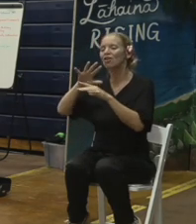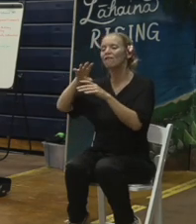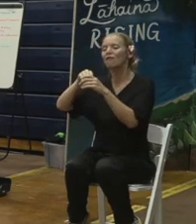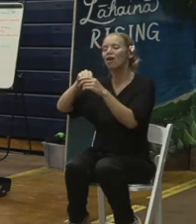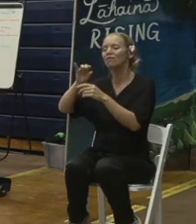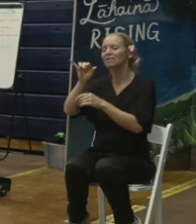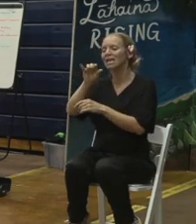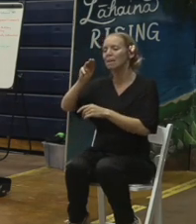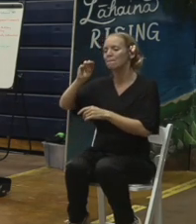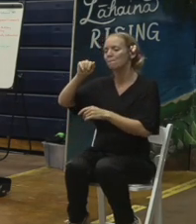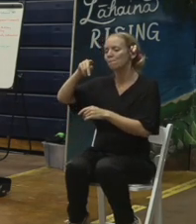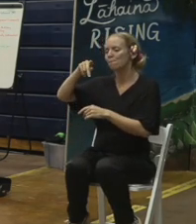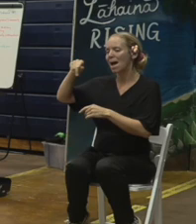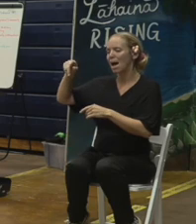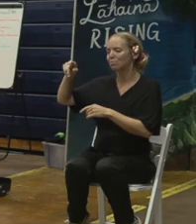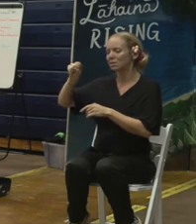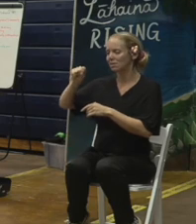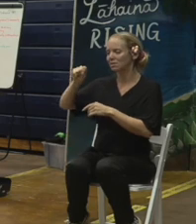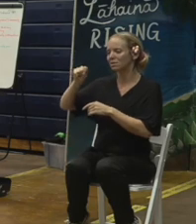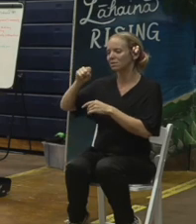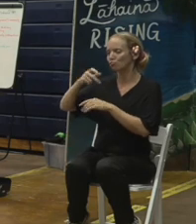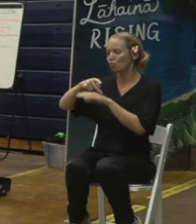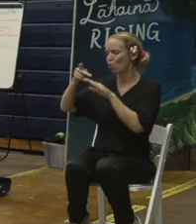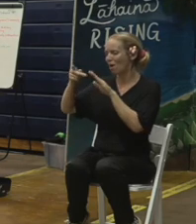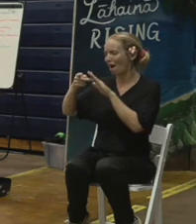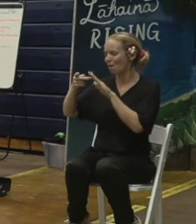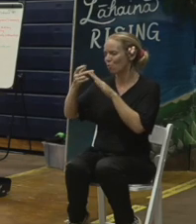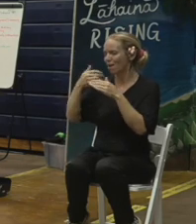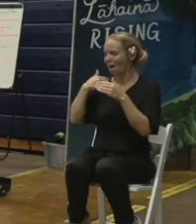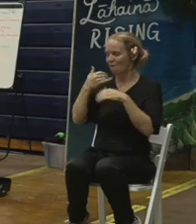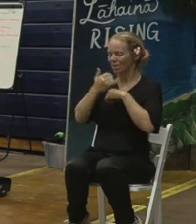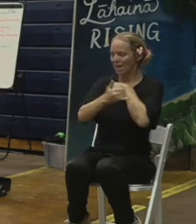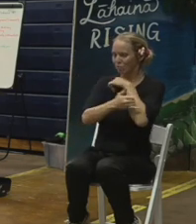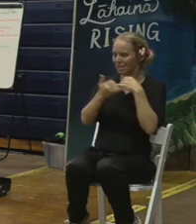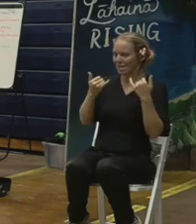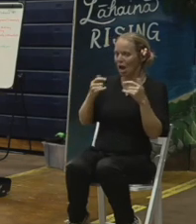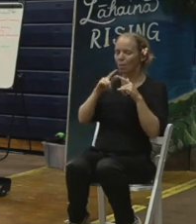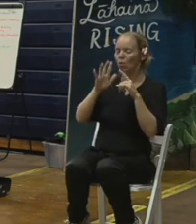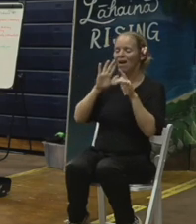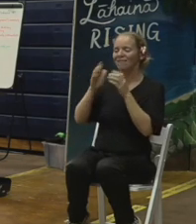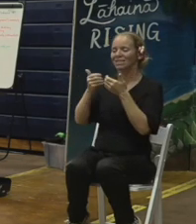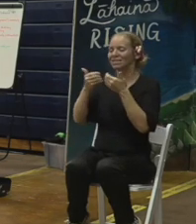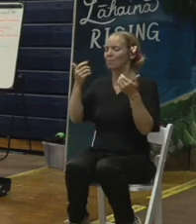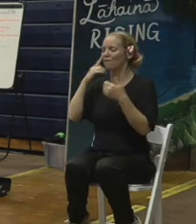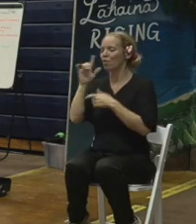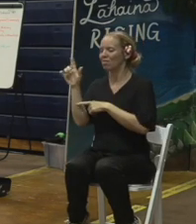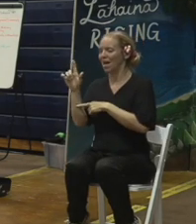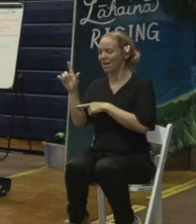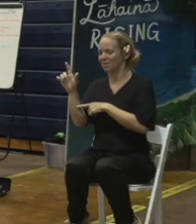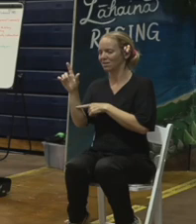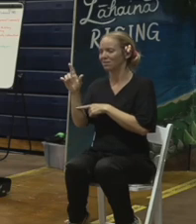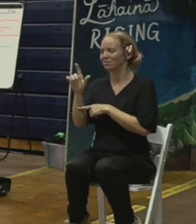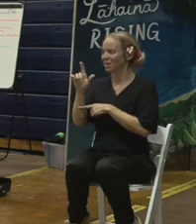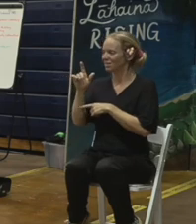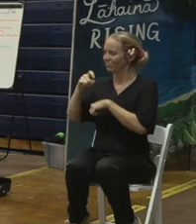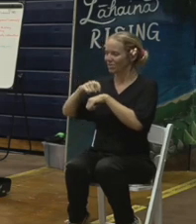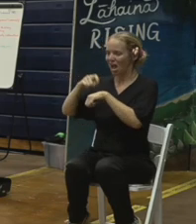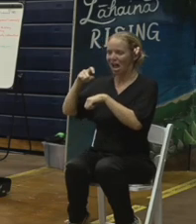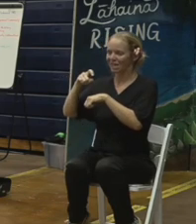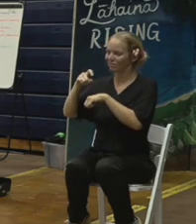Thank you, John. You can stay there. So there was a seat for you. The next question is for Colonel Curry.